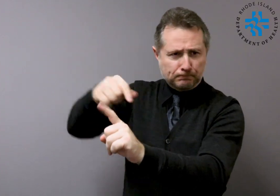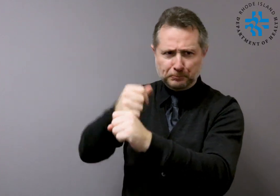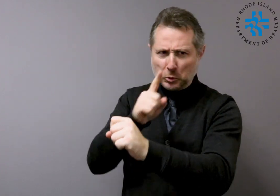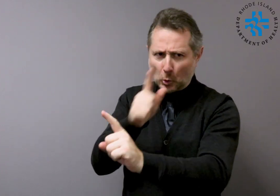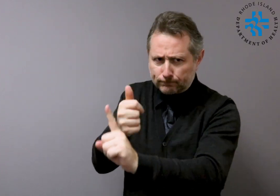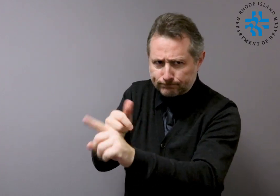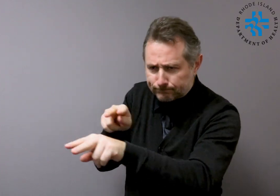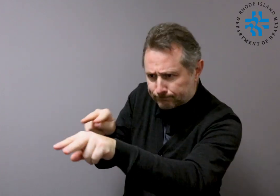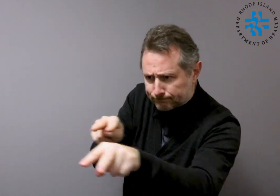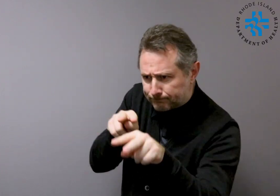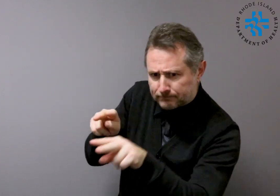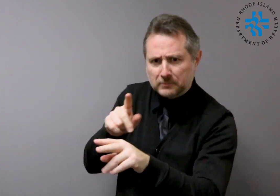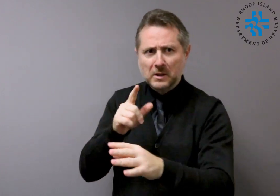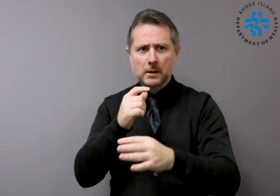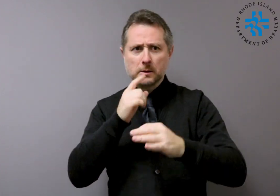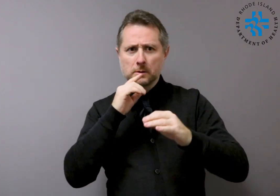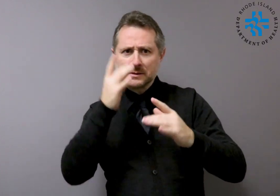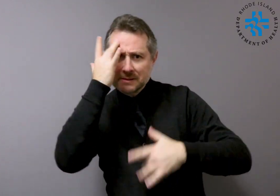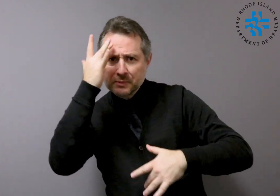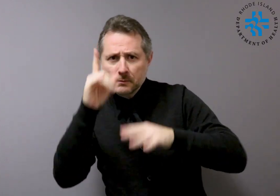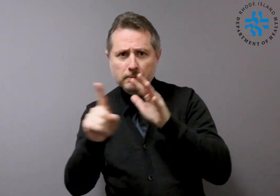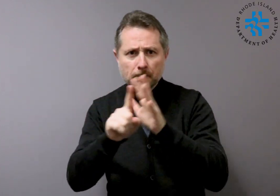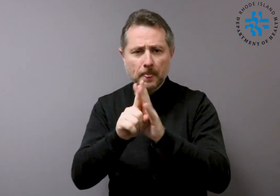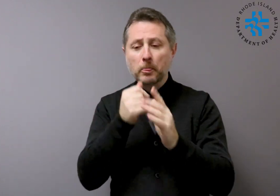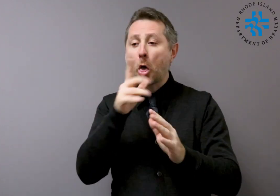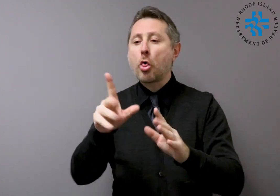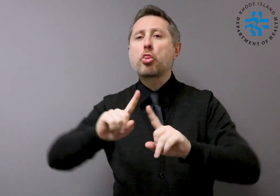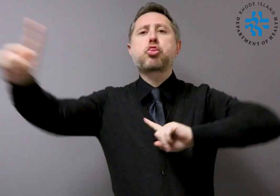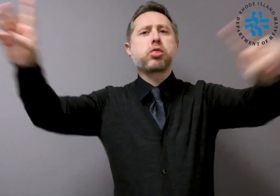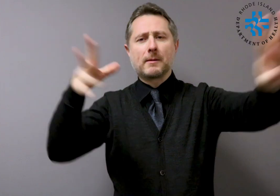or school and to avoid public places and gatherings for 14 days.